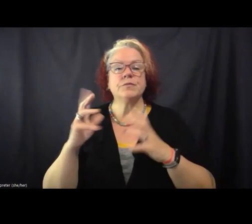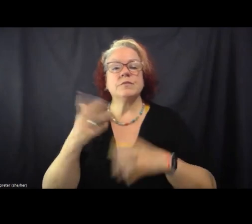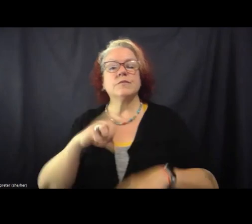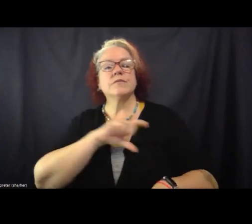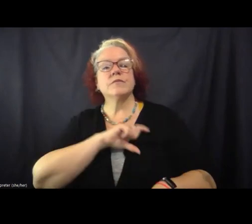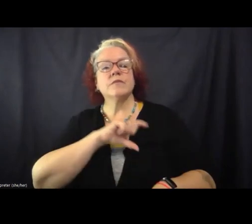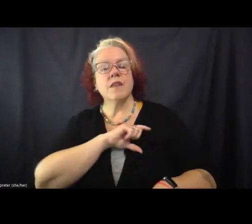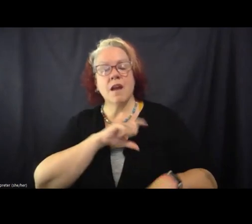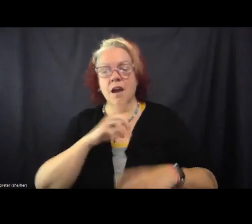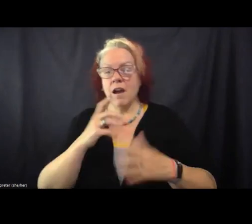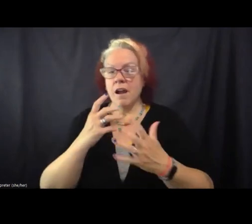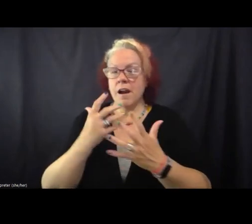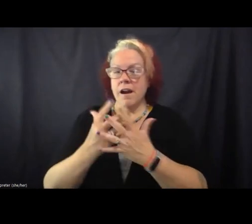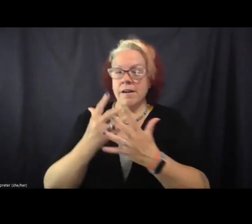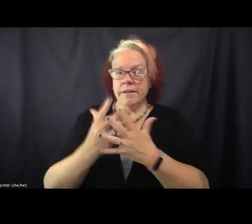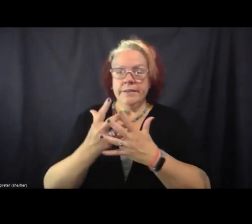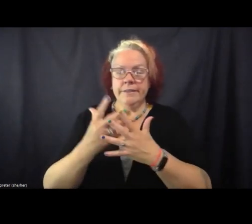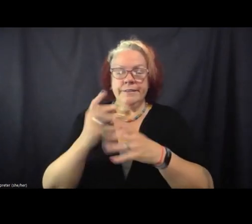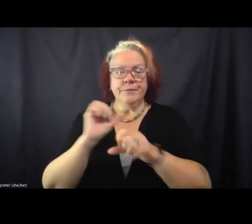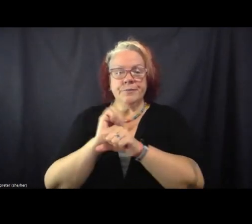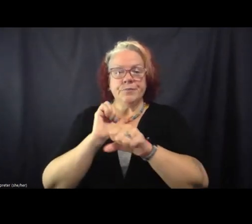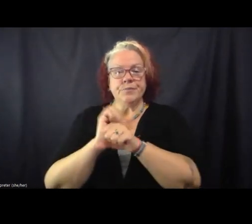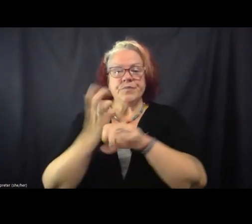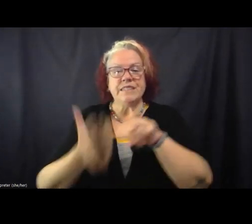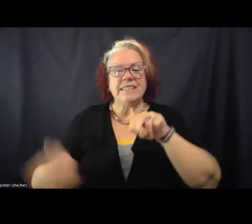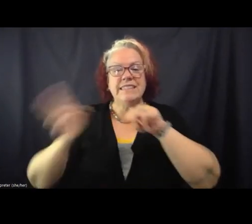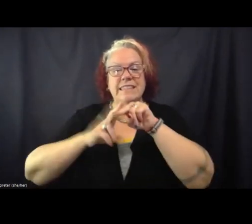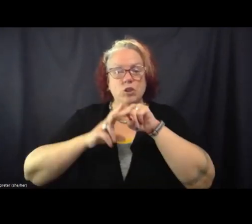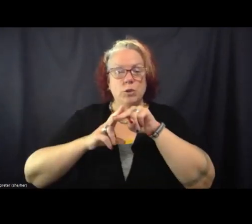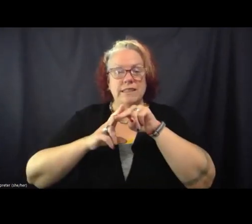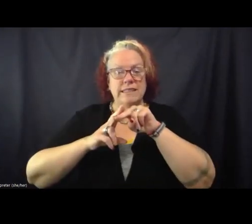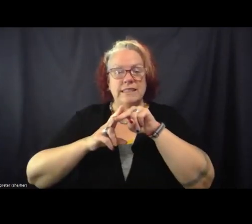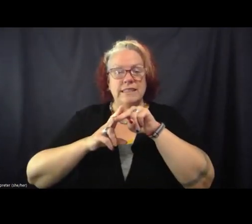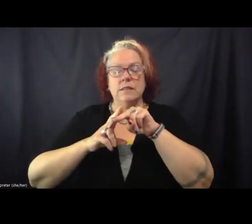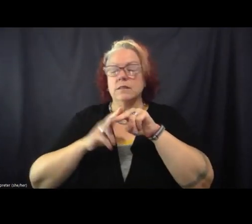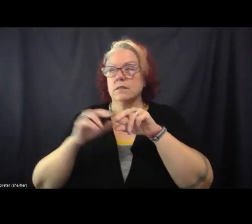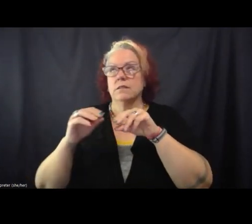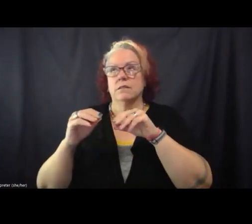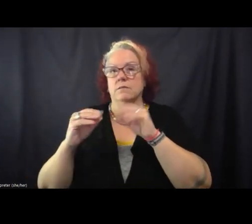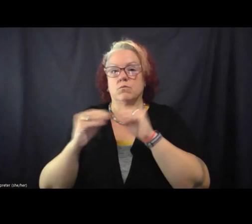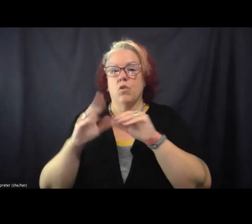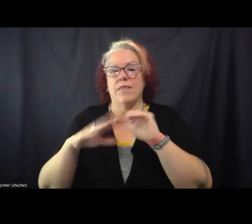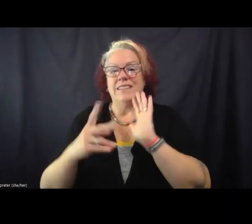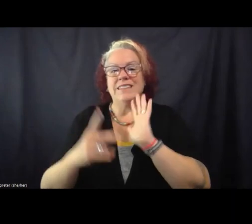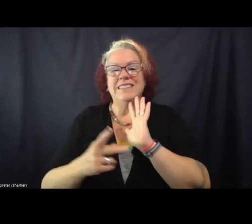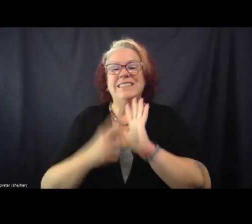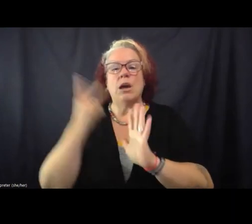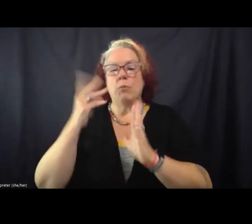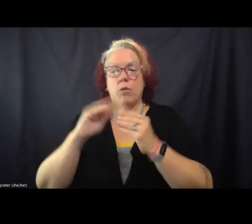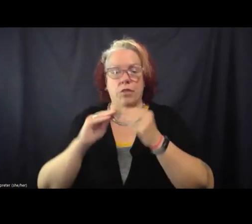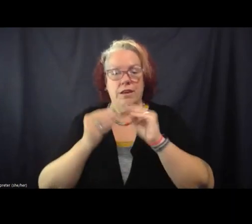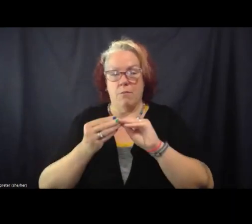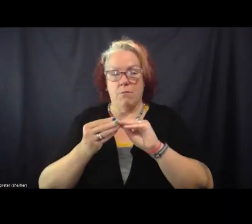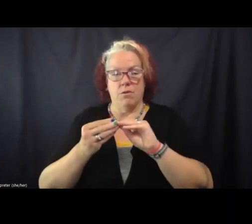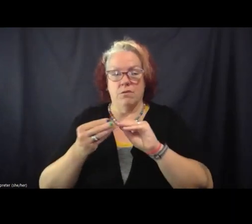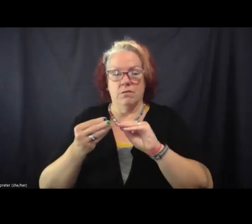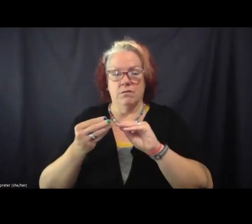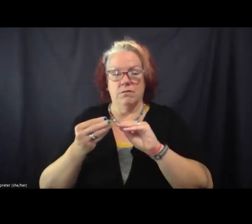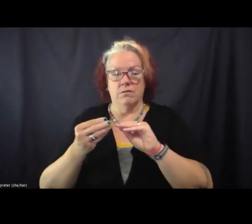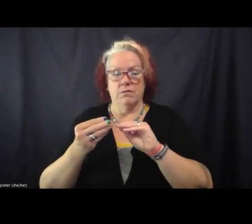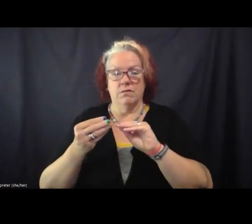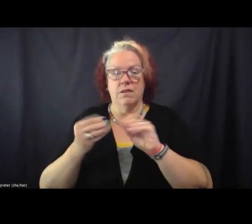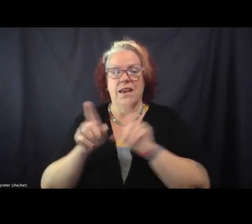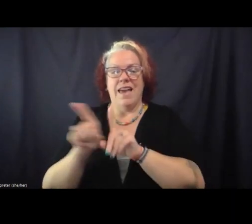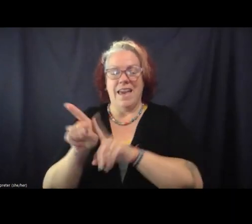have increased to the point that there are almost double the number of correctional officer jobs in Kentucky as there are